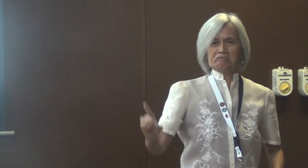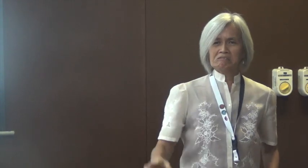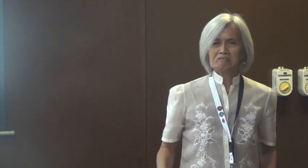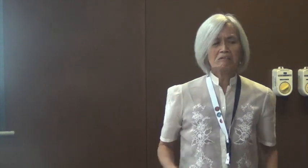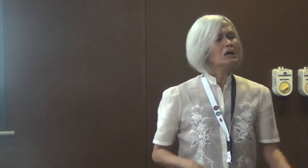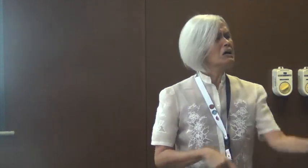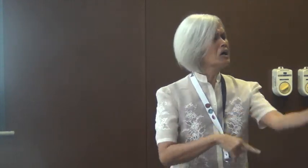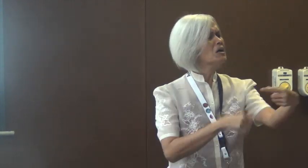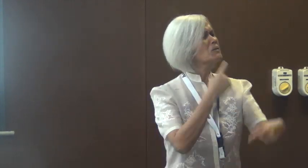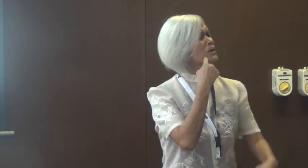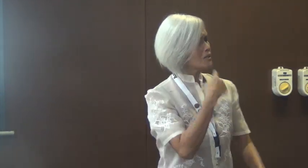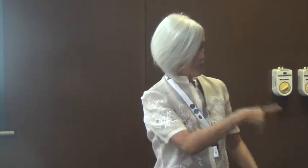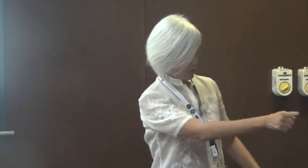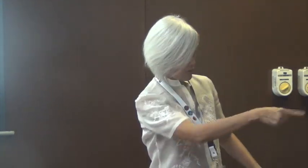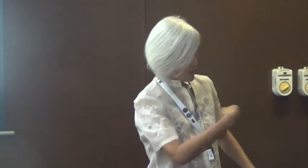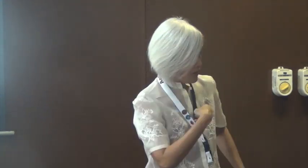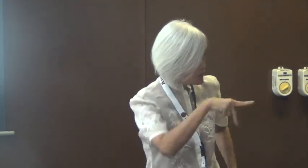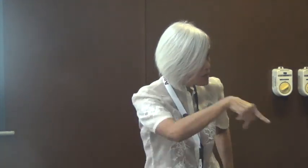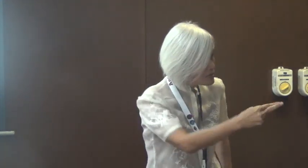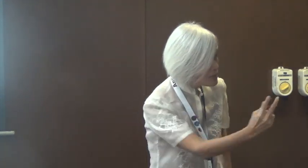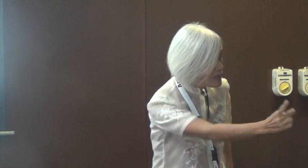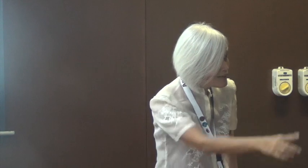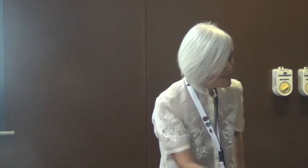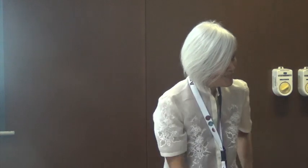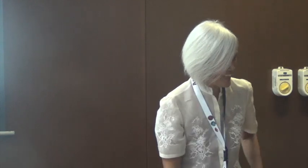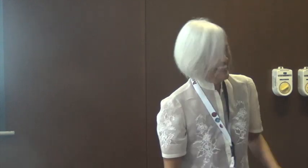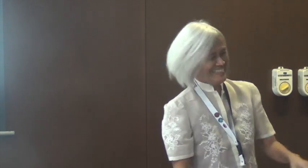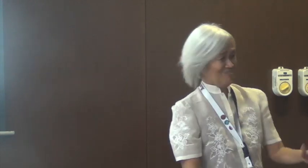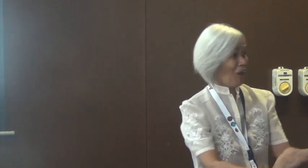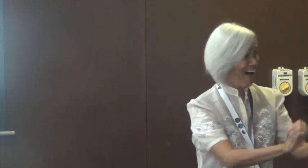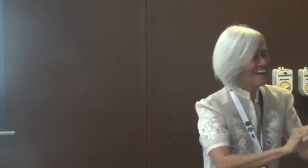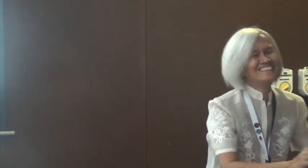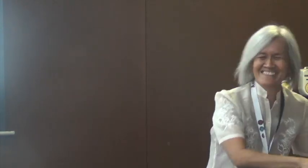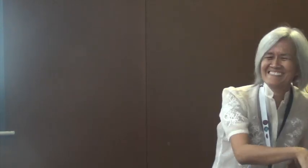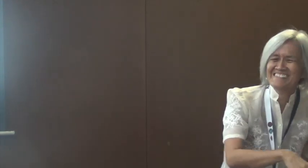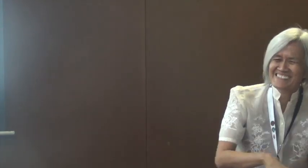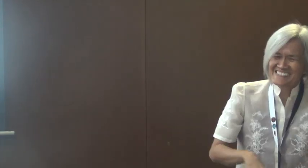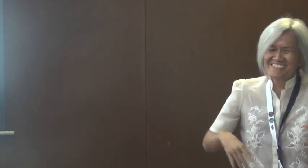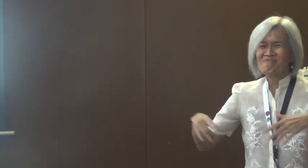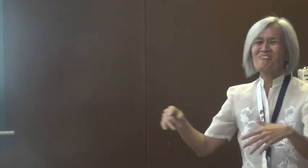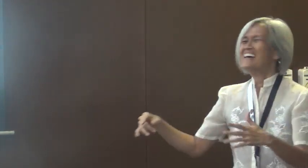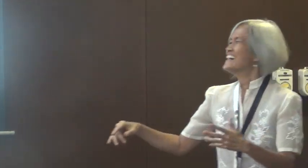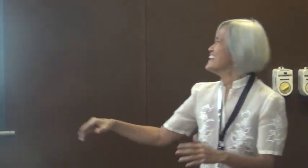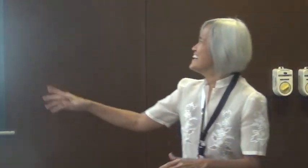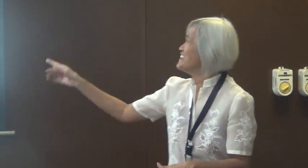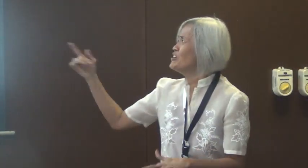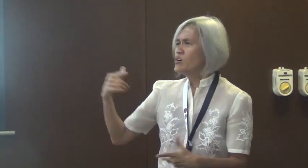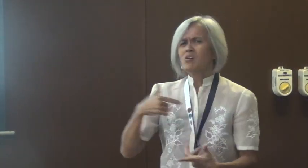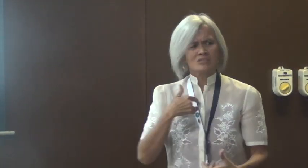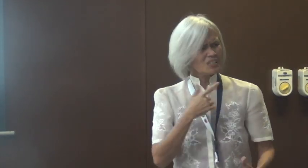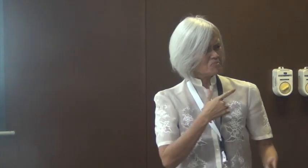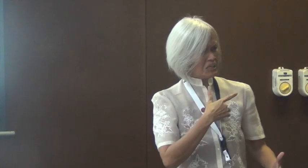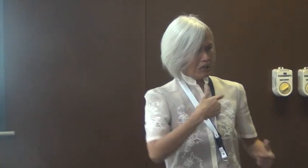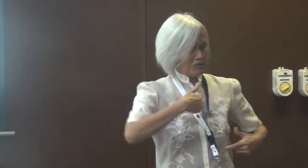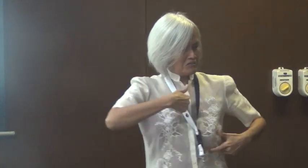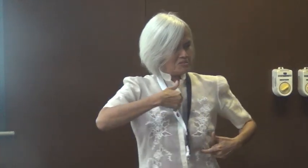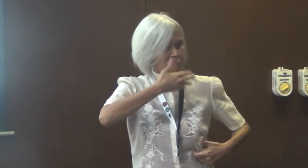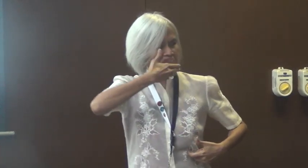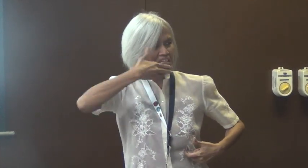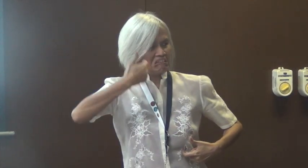And then, ah, these credentials, you know, like, you know, let's ask the deaf, do you have PhDs? And then they